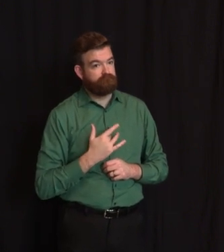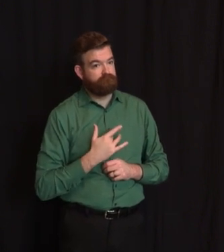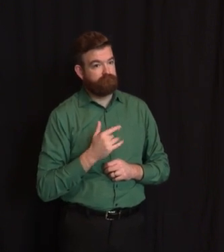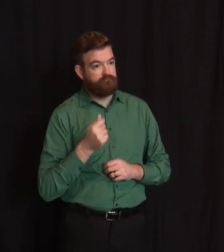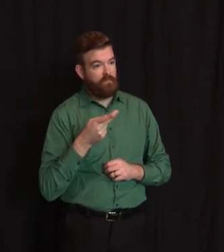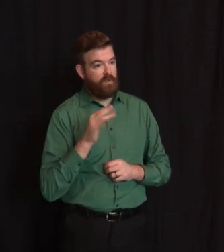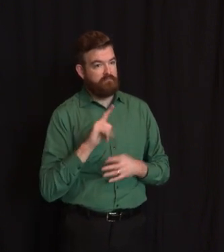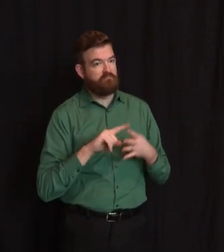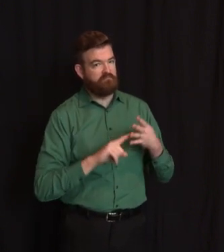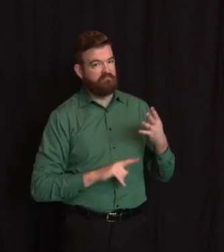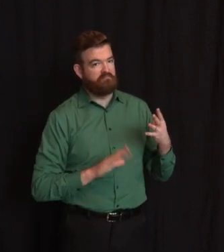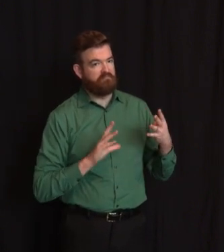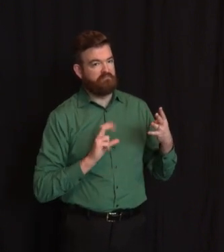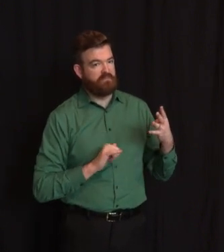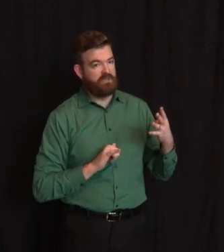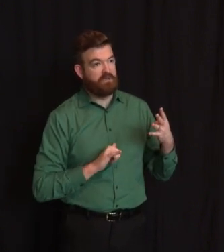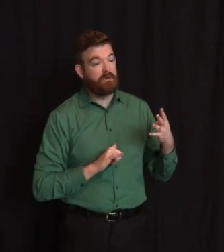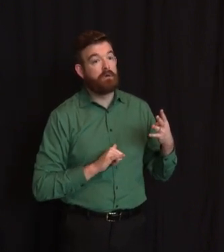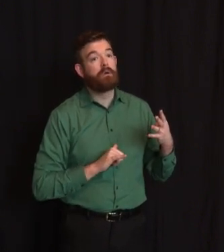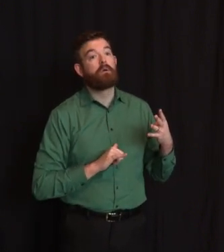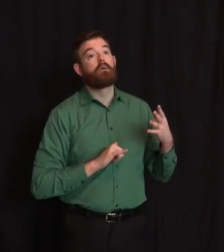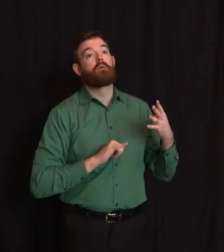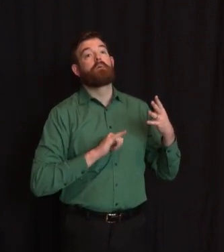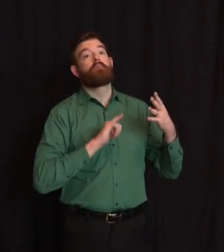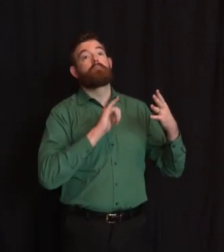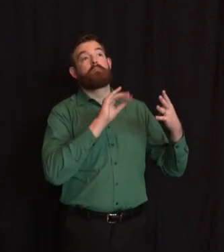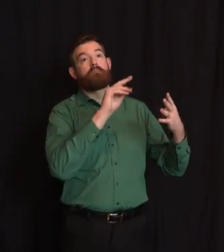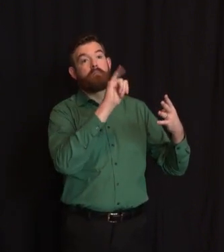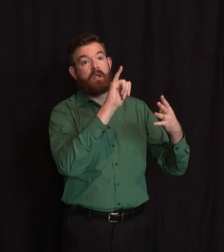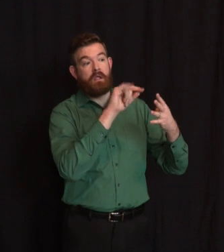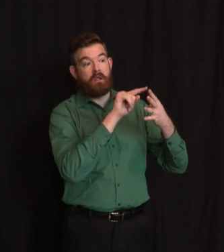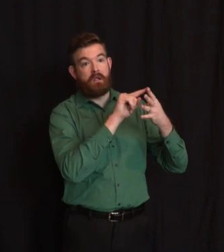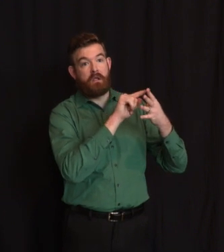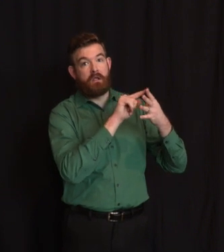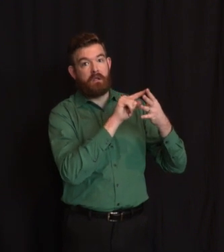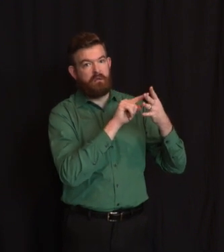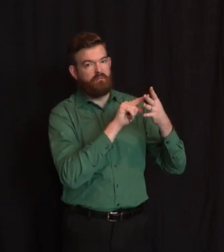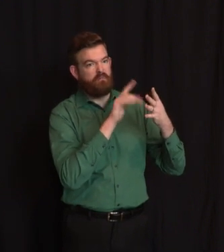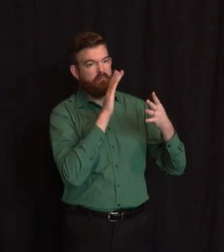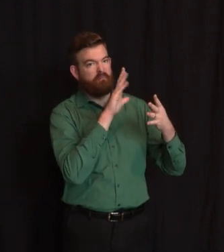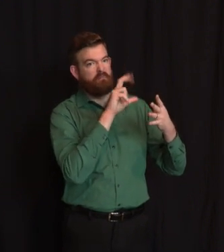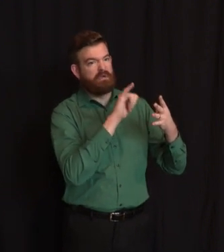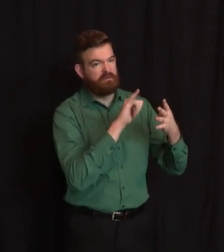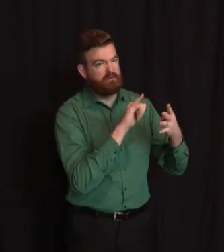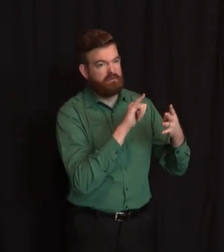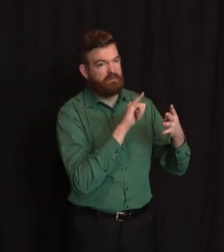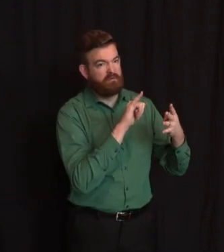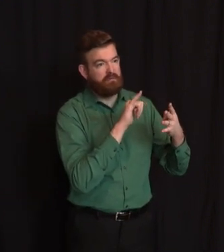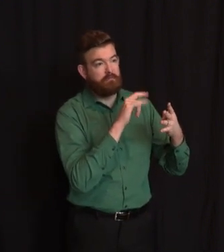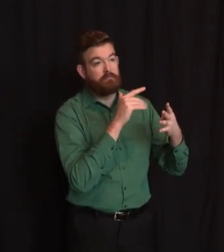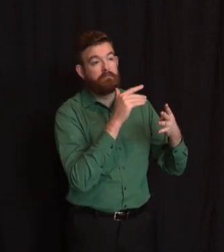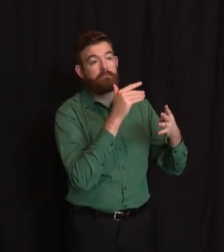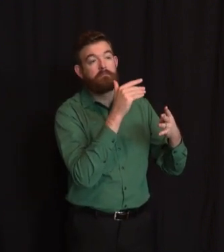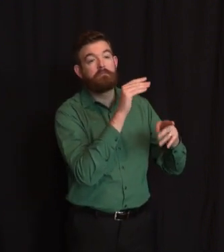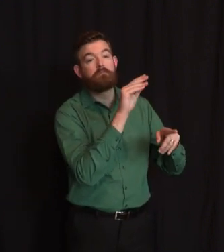May 12th. And that changes every day. But we're cautiously